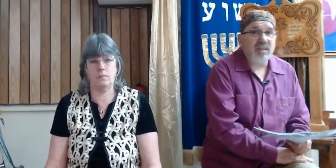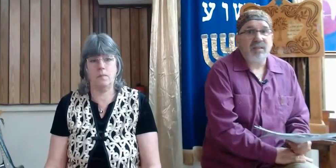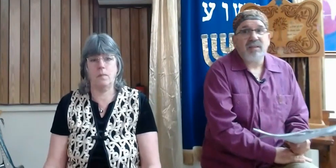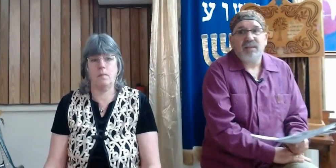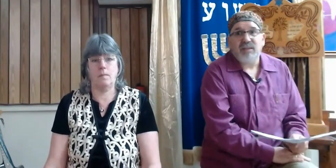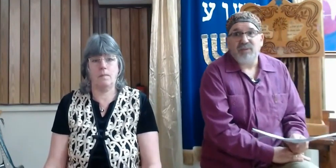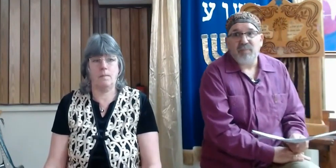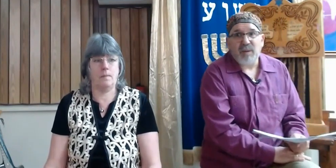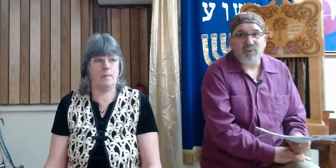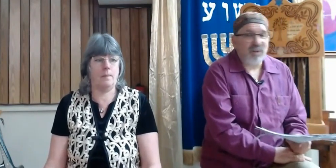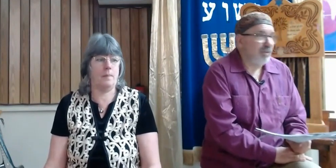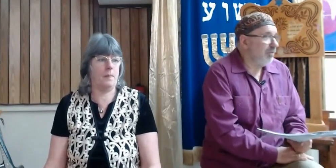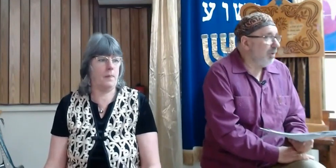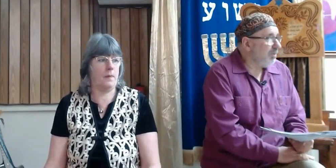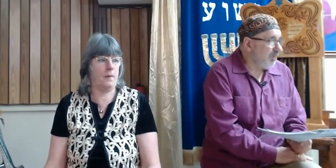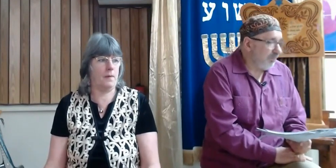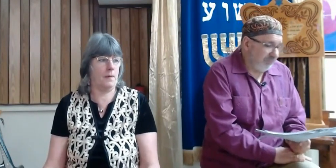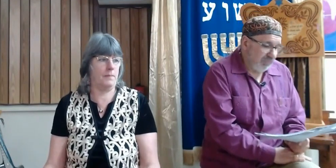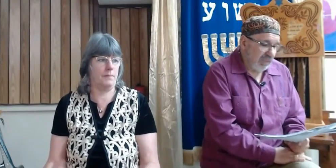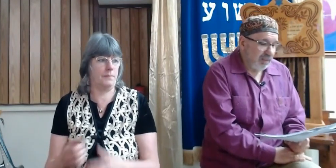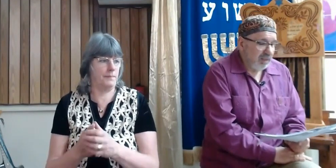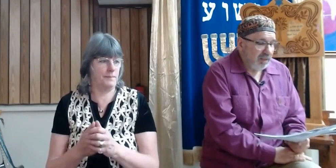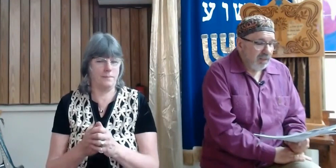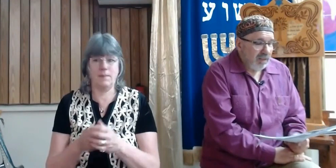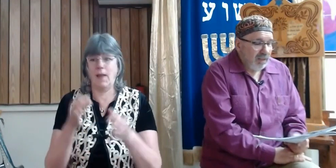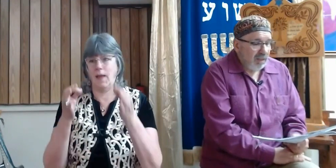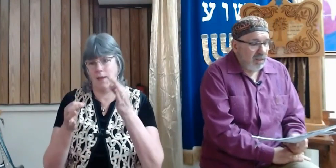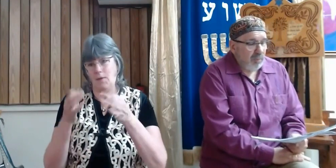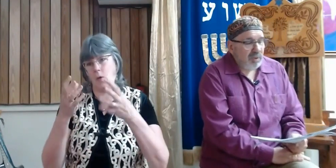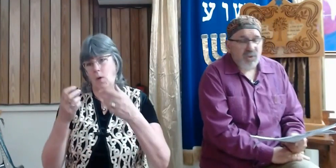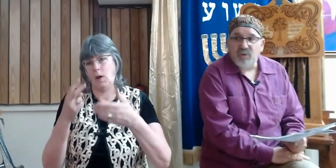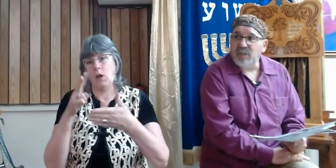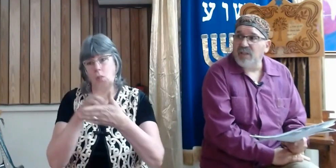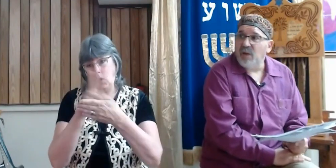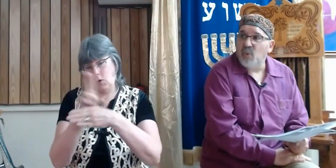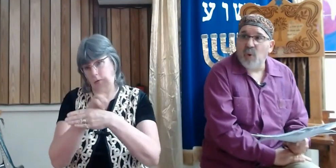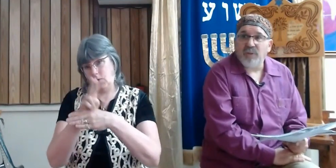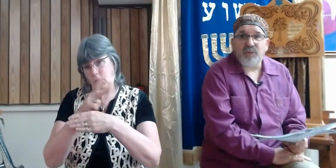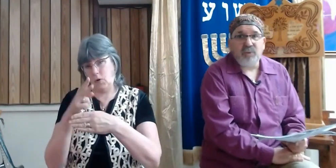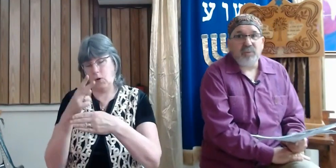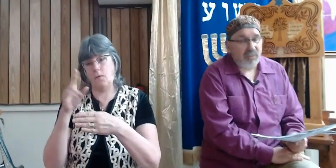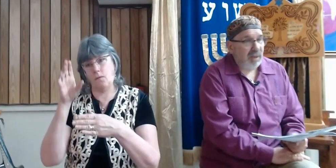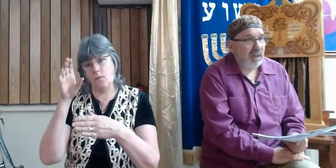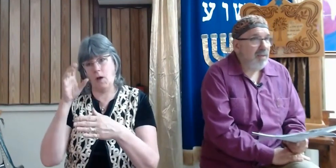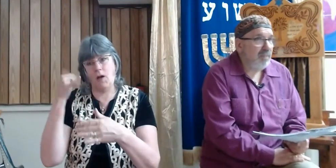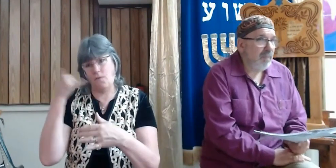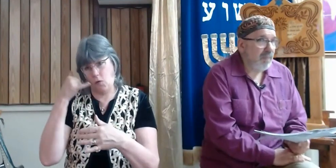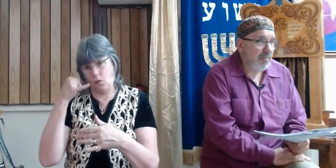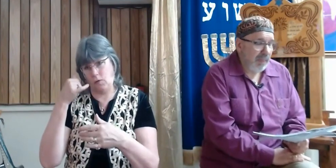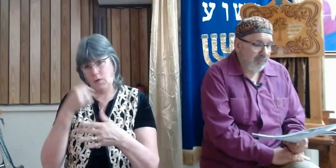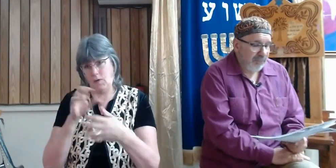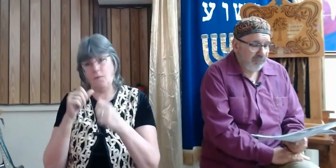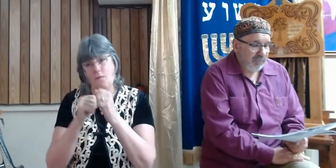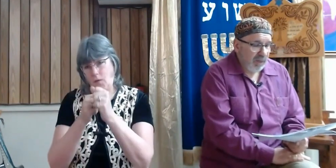commandment, if your Bible's on your phone. In Numbers 13, 1 through 3,